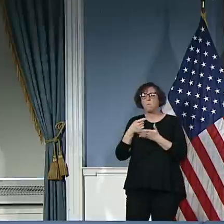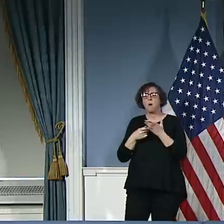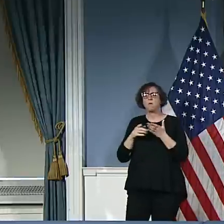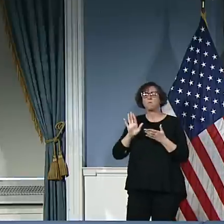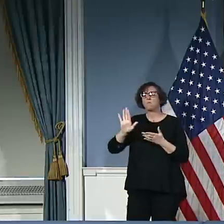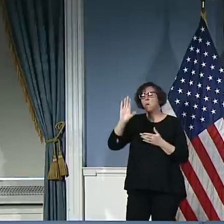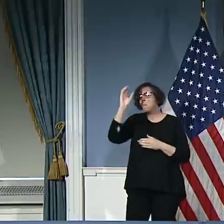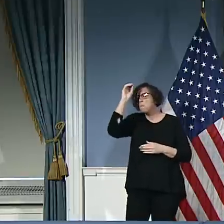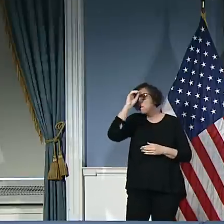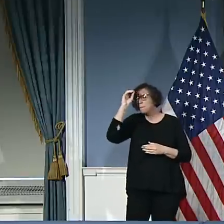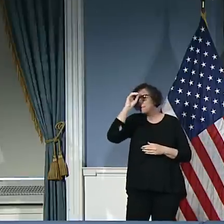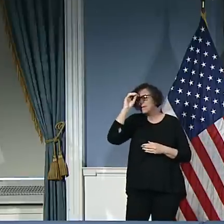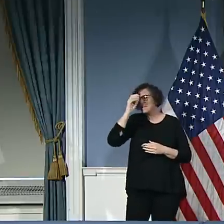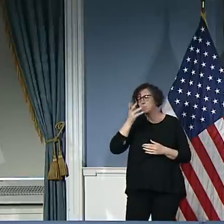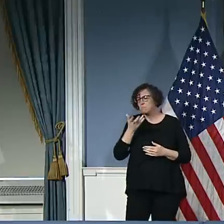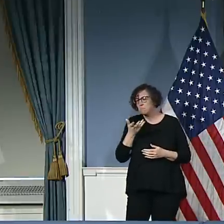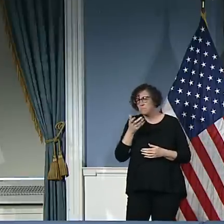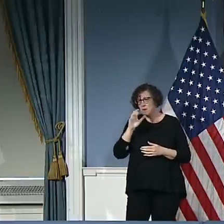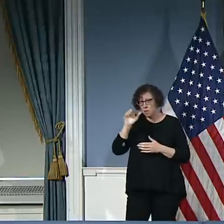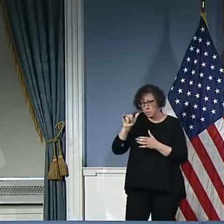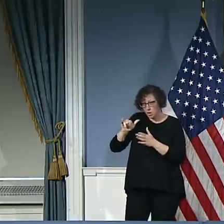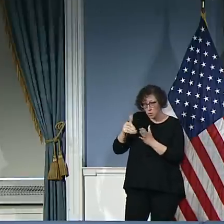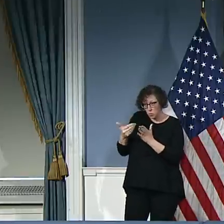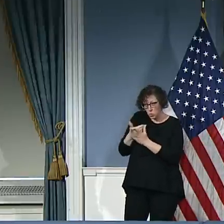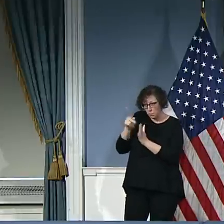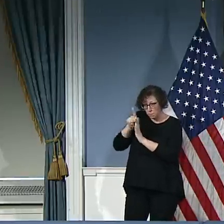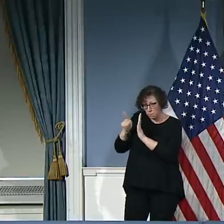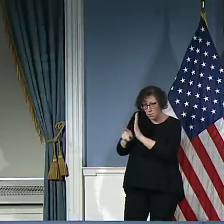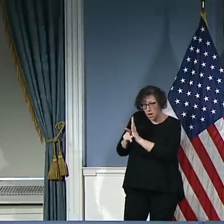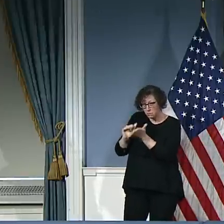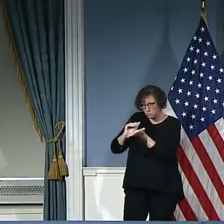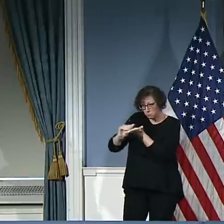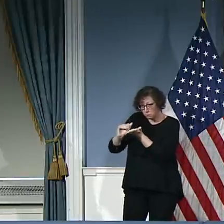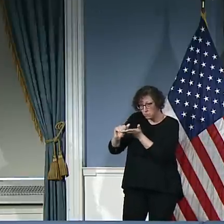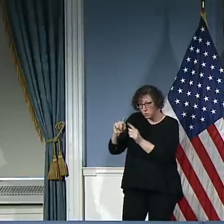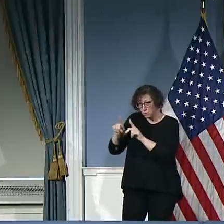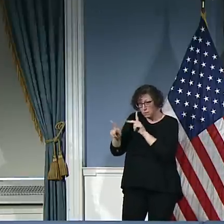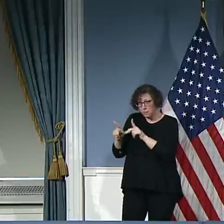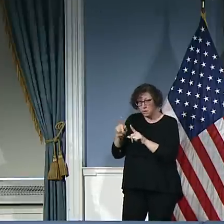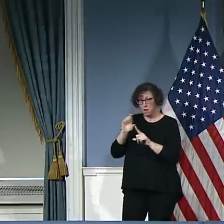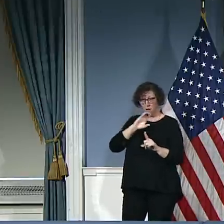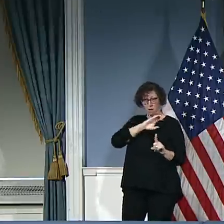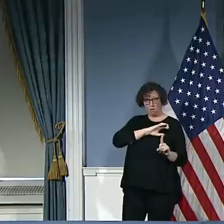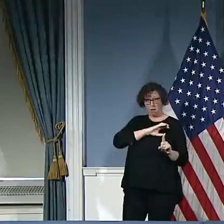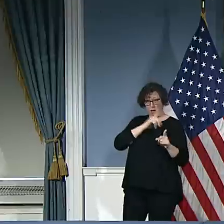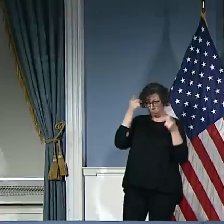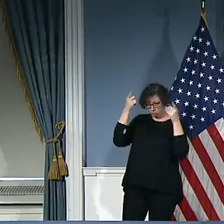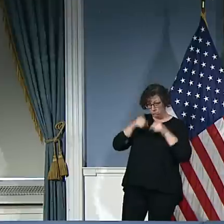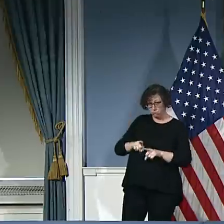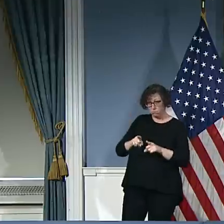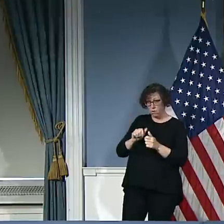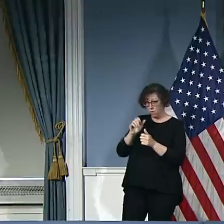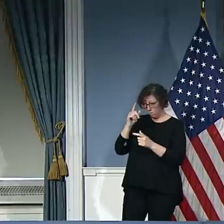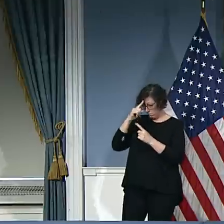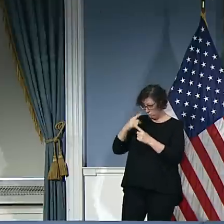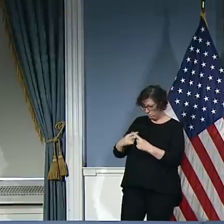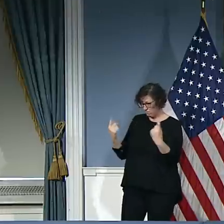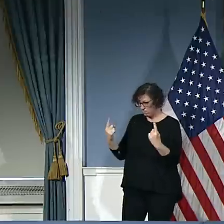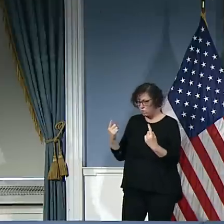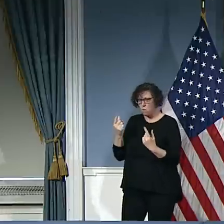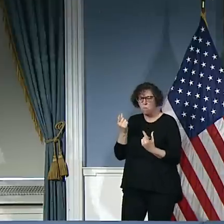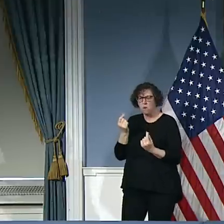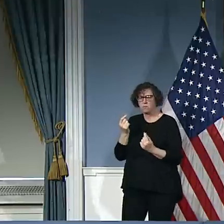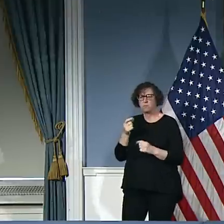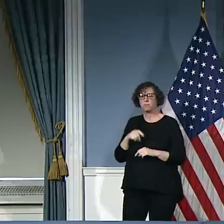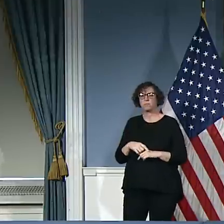some Rikers inmates. Are you supportive of that? Do you have some objections and what those are? Let me start before the commissioner and he